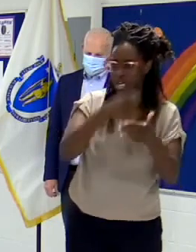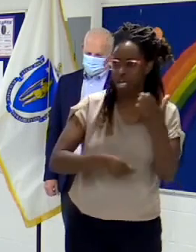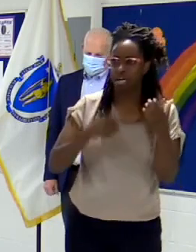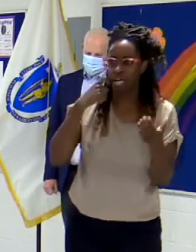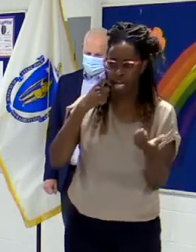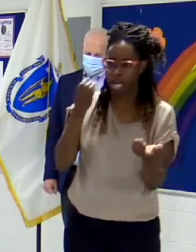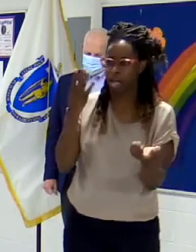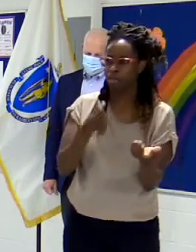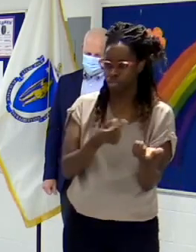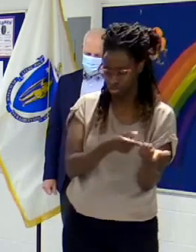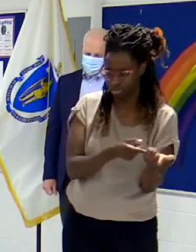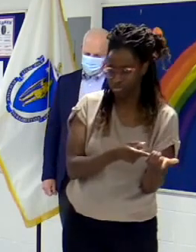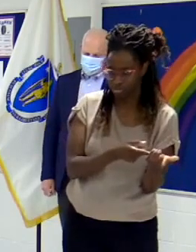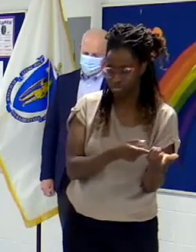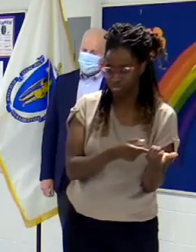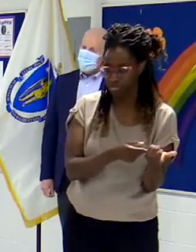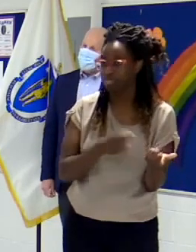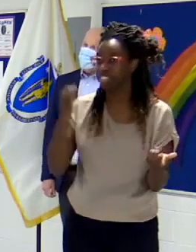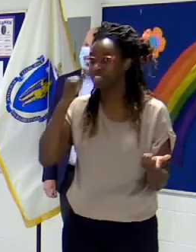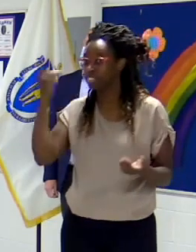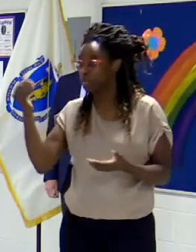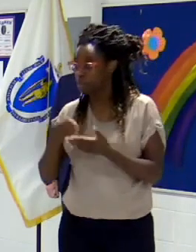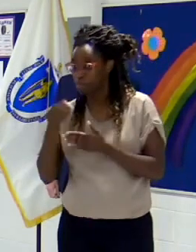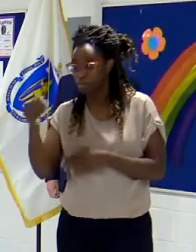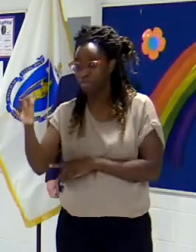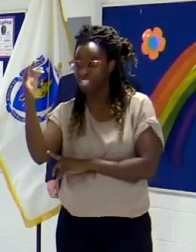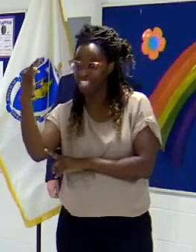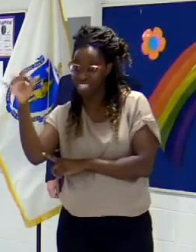If you buy 19 batches, you pay,